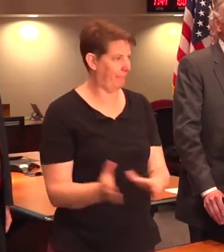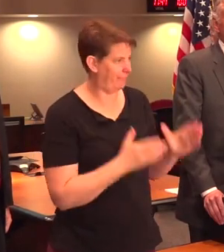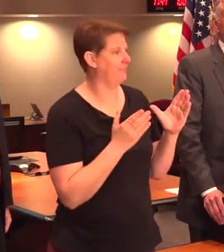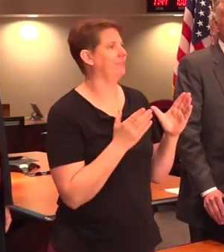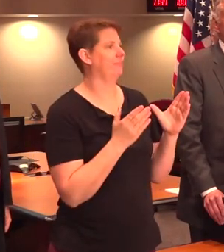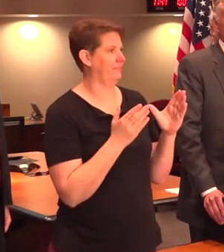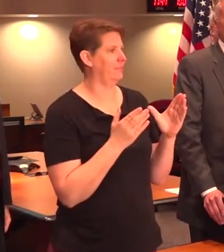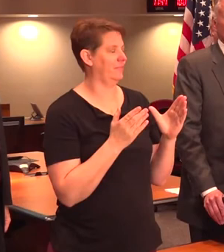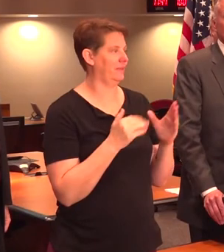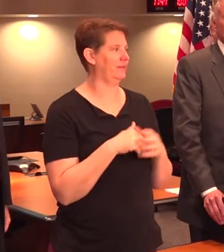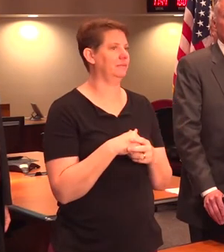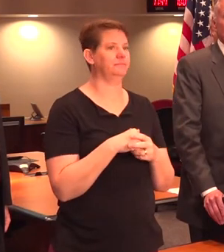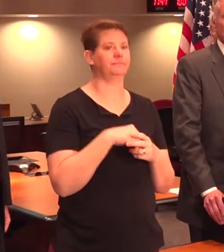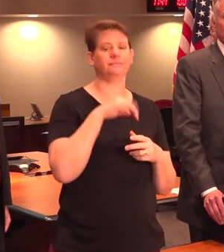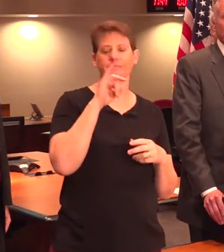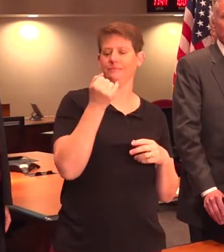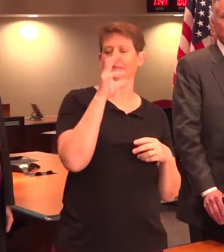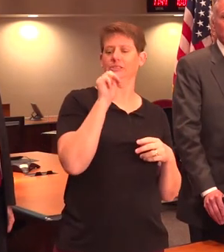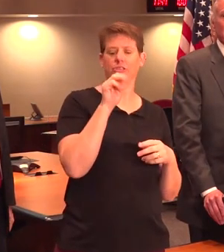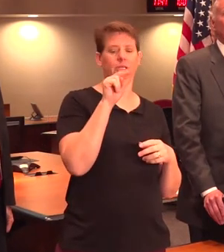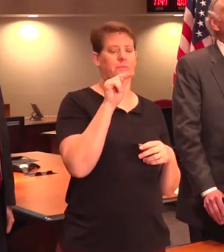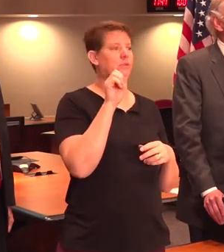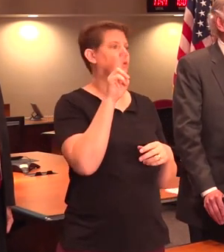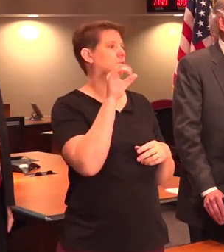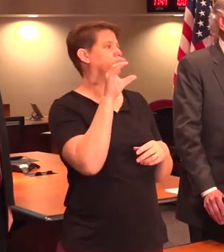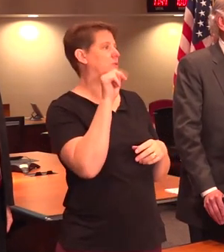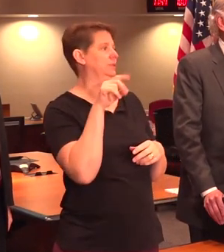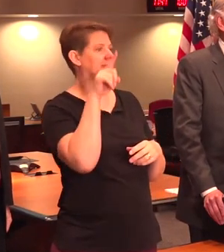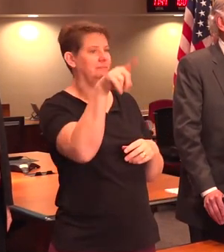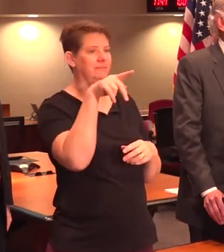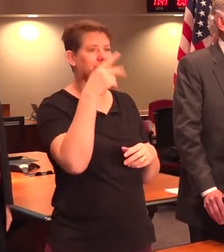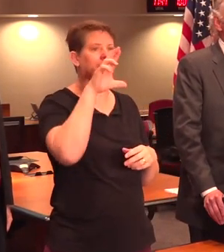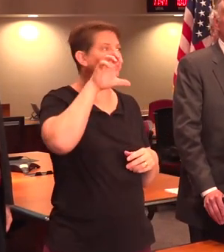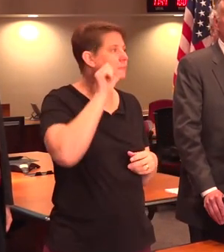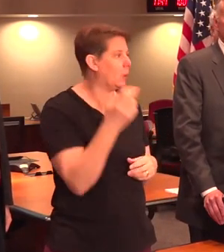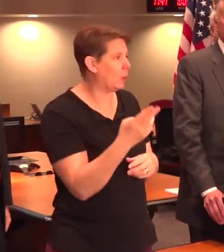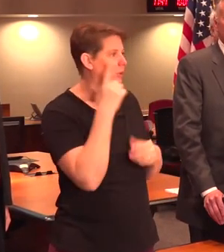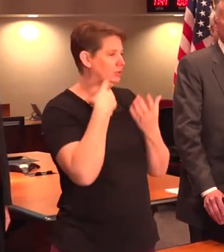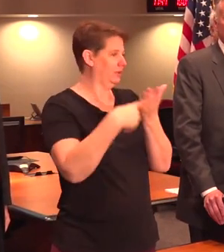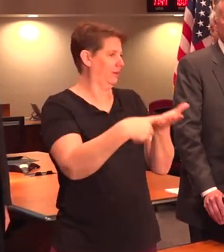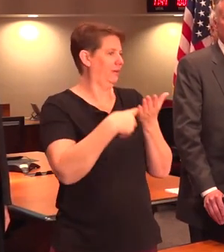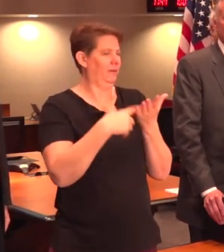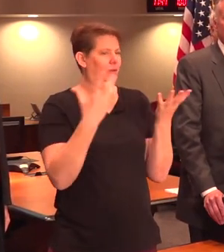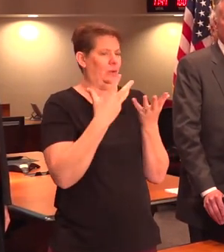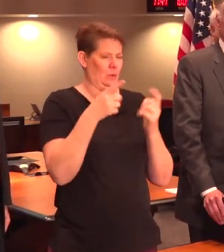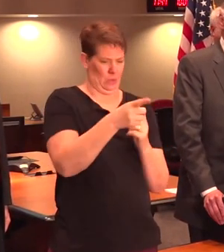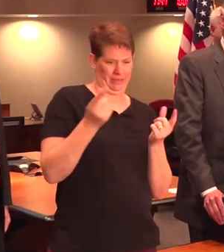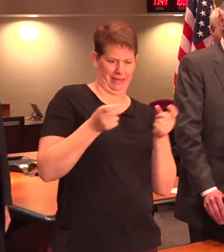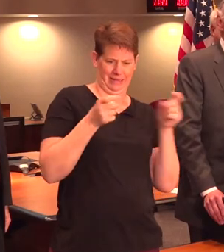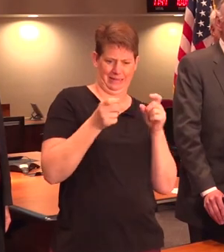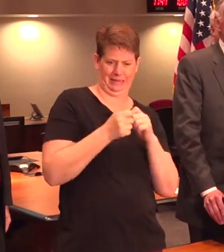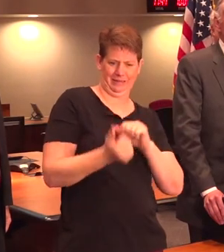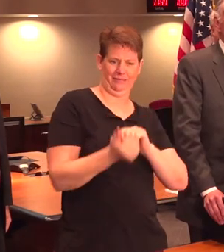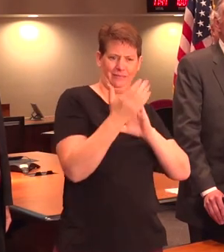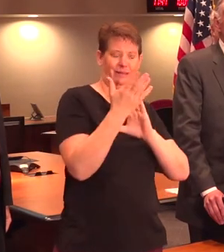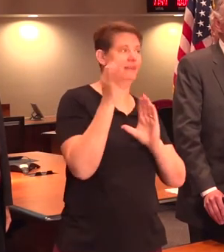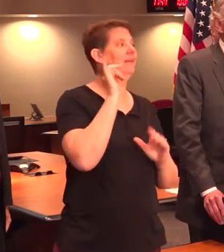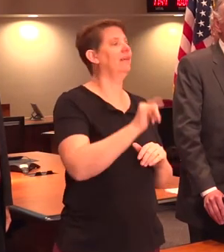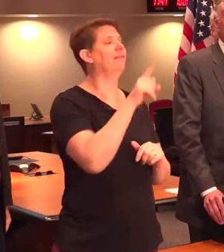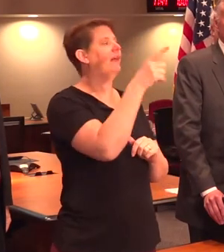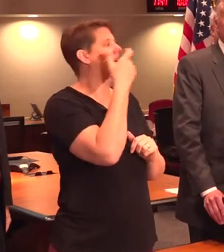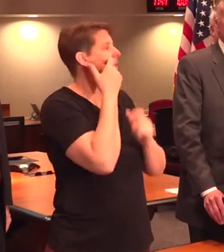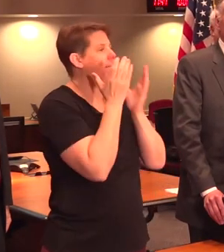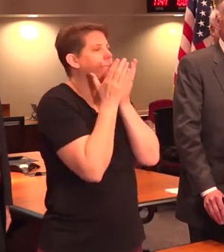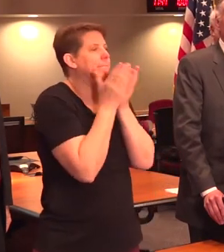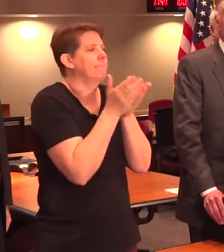could talk to Jim Newsom down at the port, you'd be amazed at the kind of logistics that they deal with. A good example is that boat,